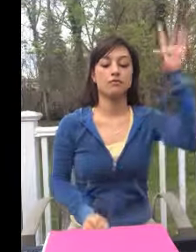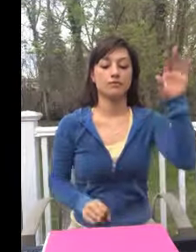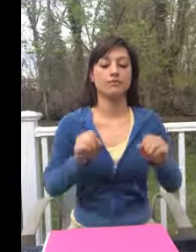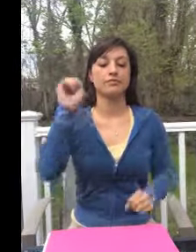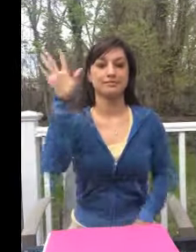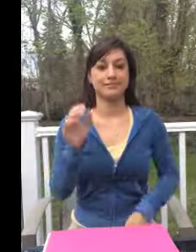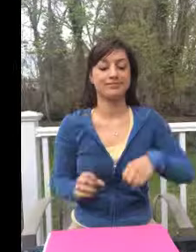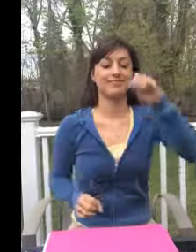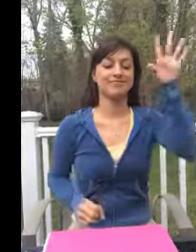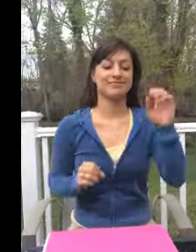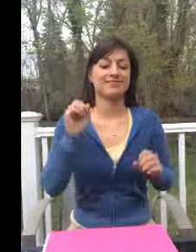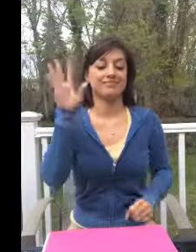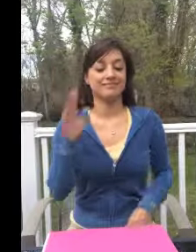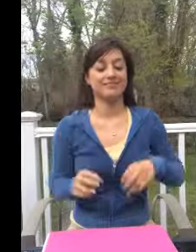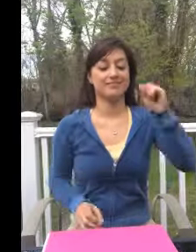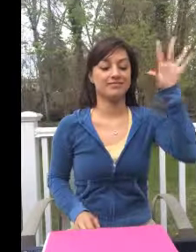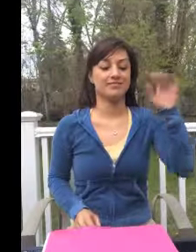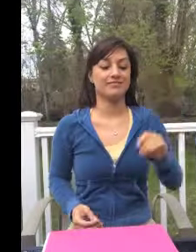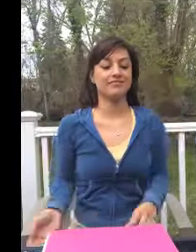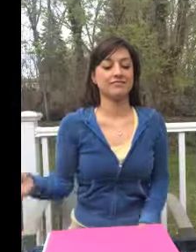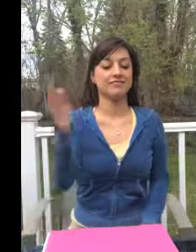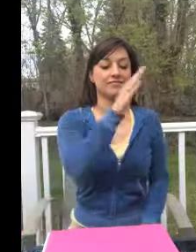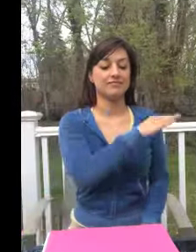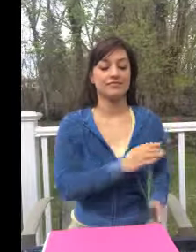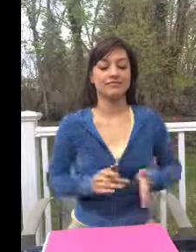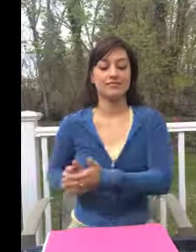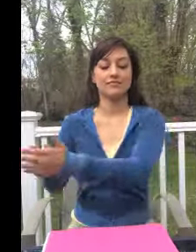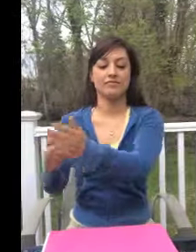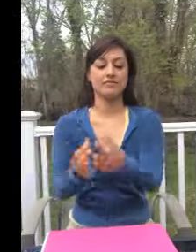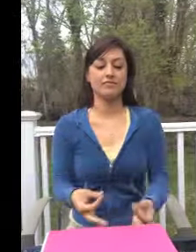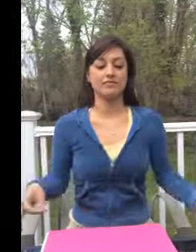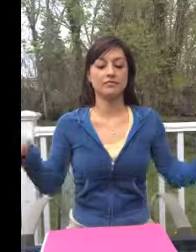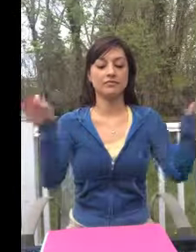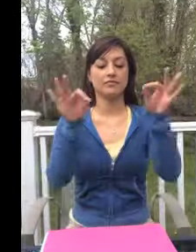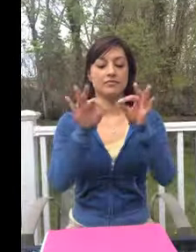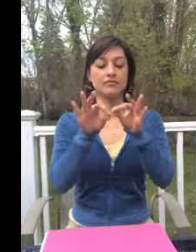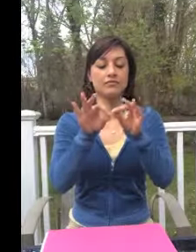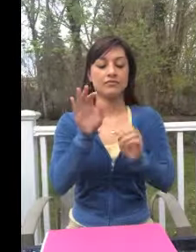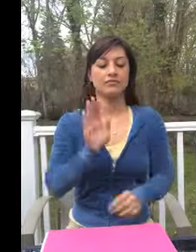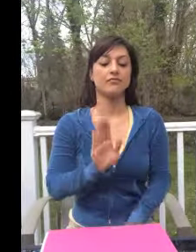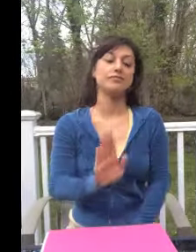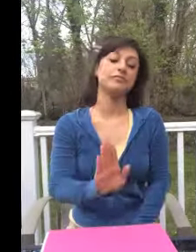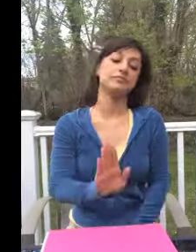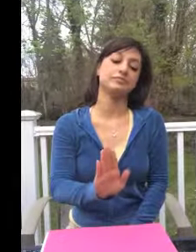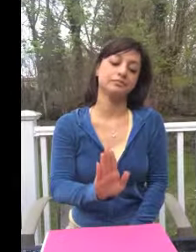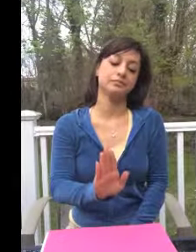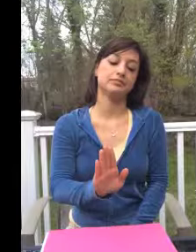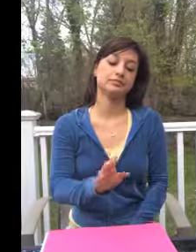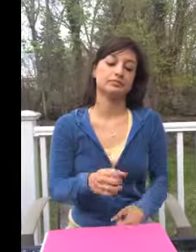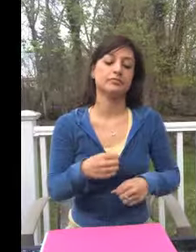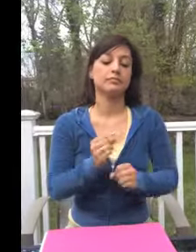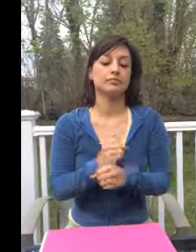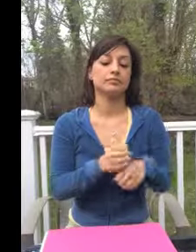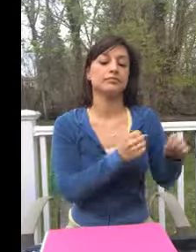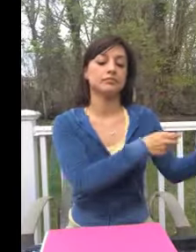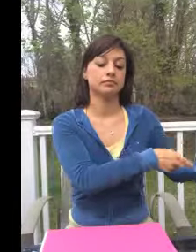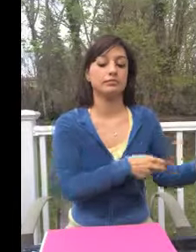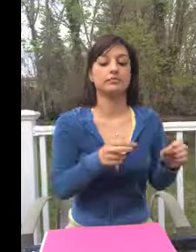a firework, come on show em why you work, make em go